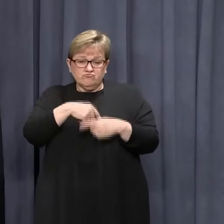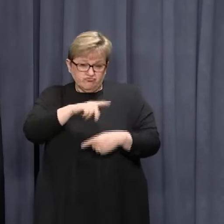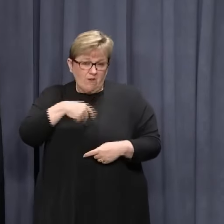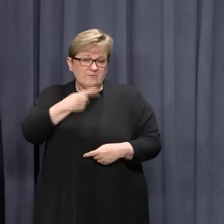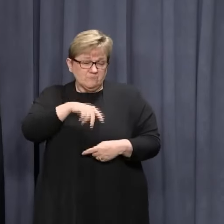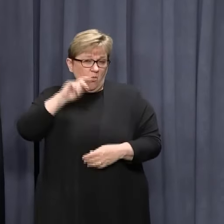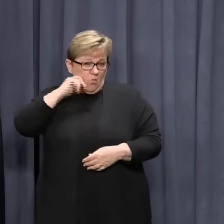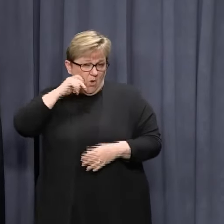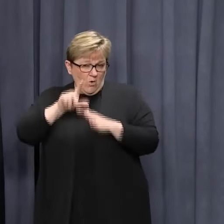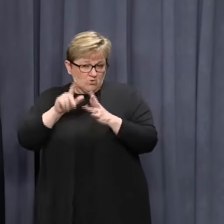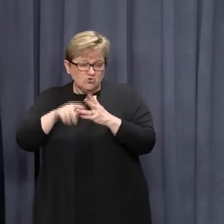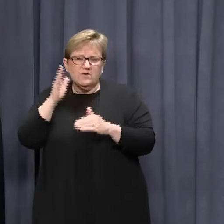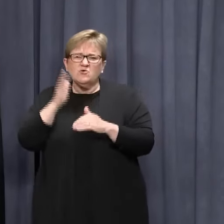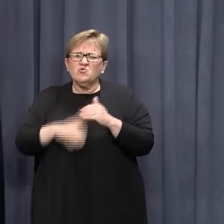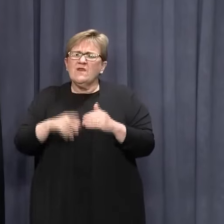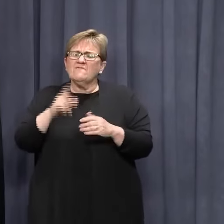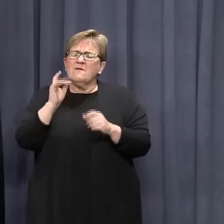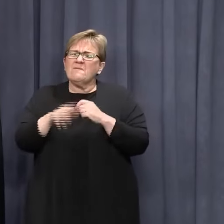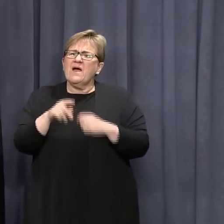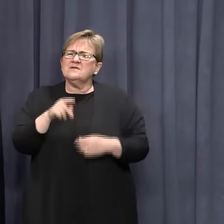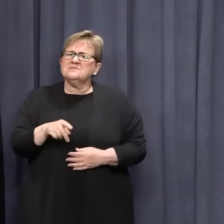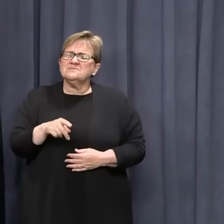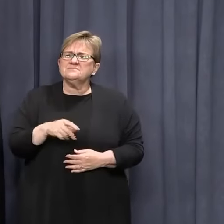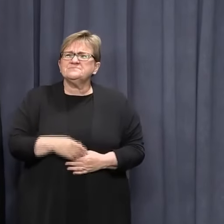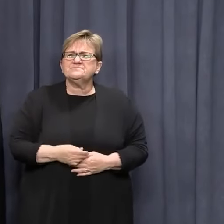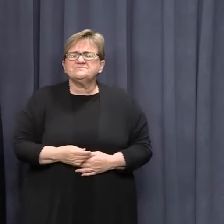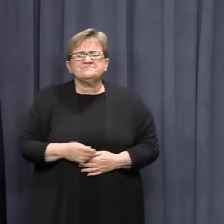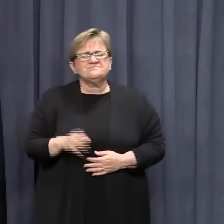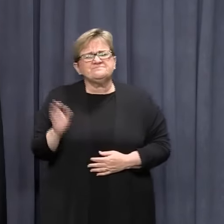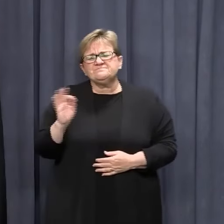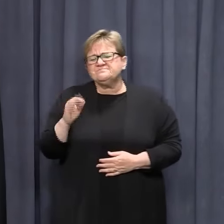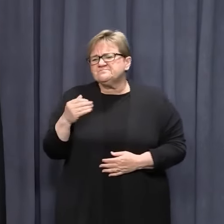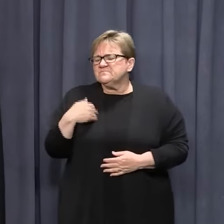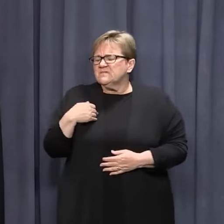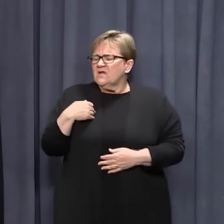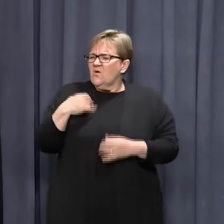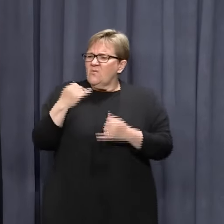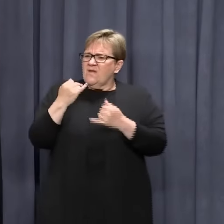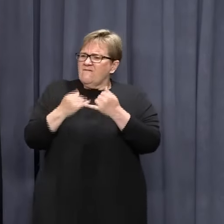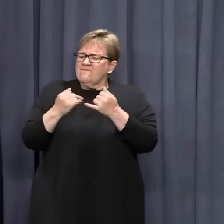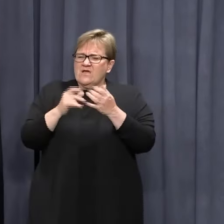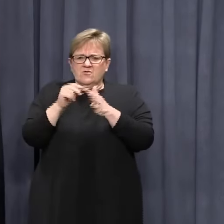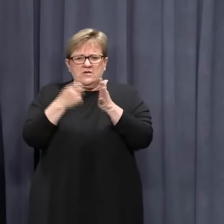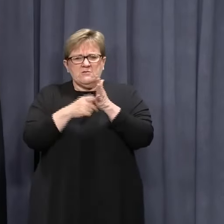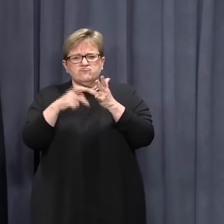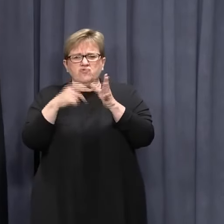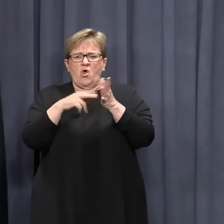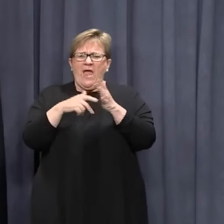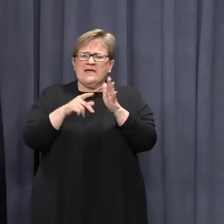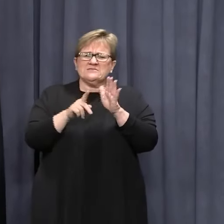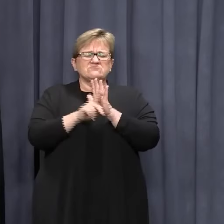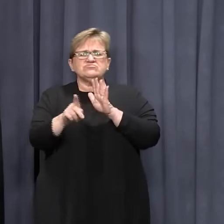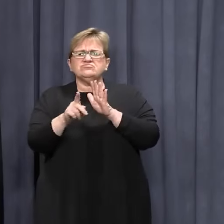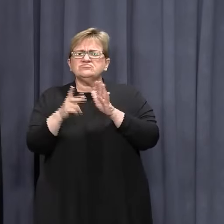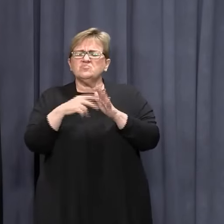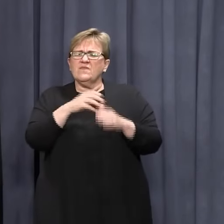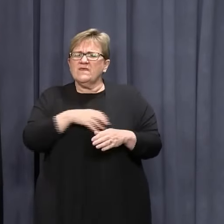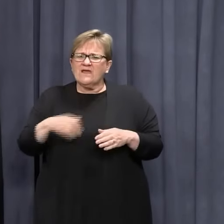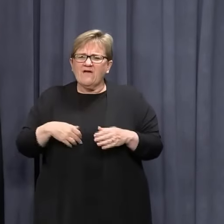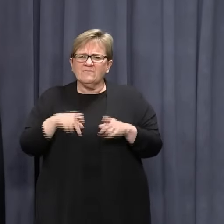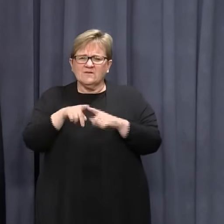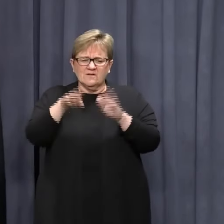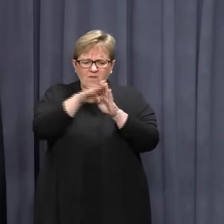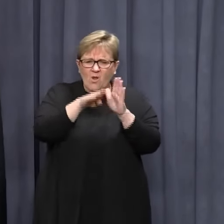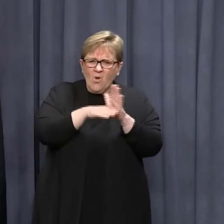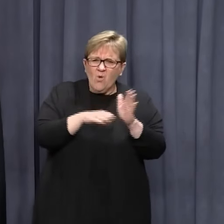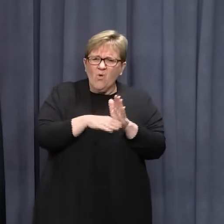and under-deliver? No. We've been very, very proactive government in reforming the laws, and we've had a huge agenda